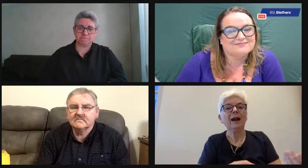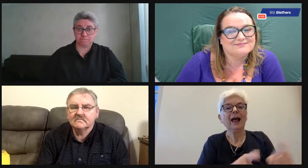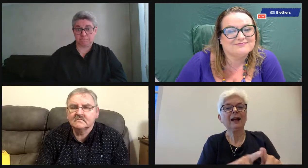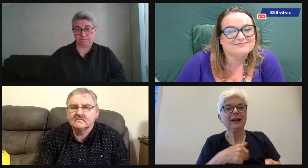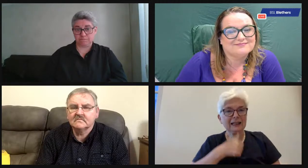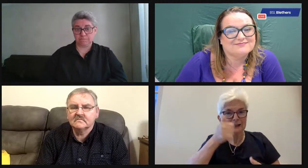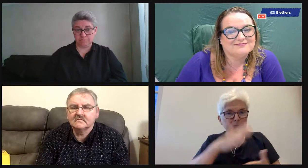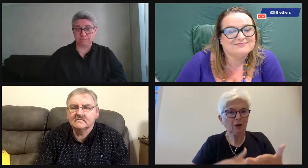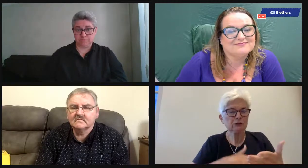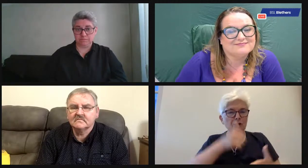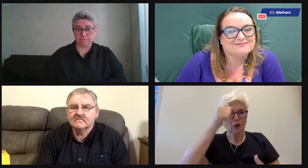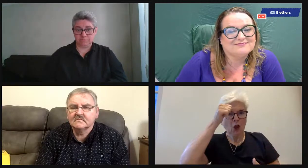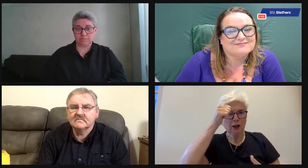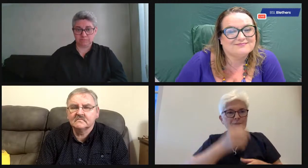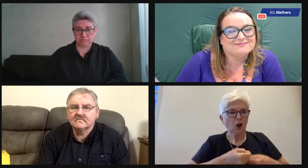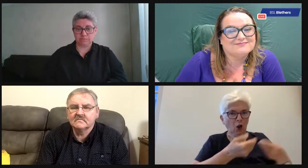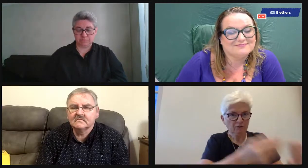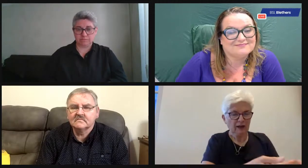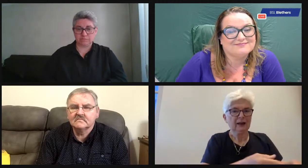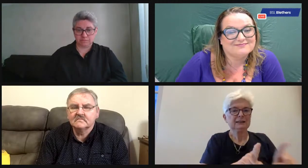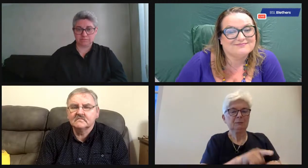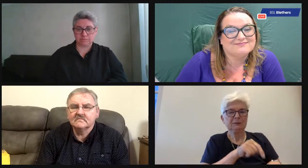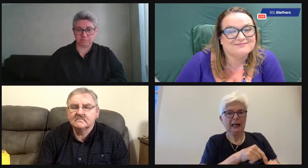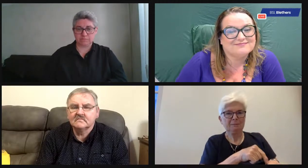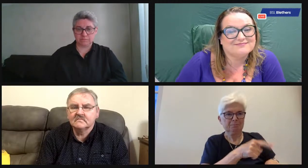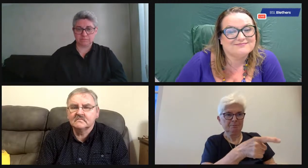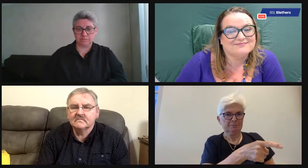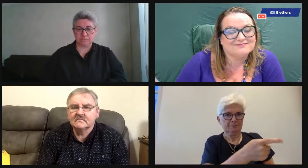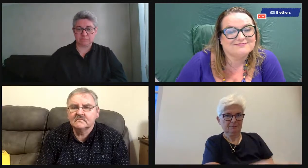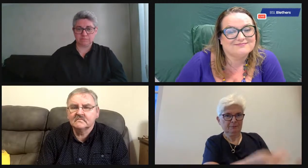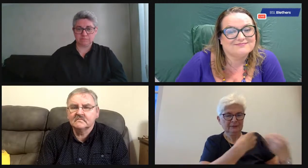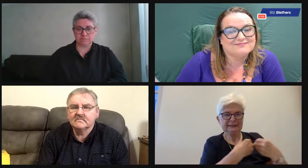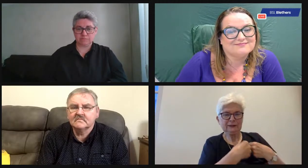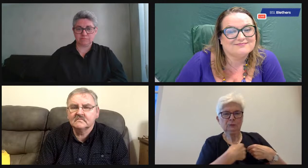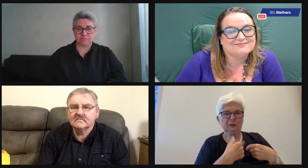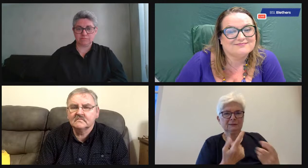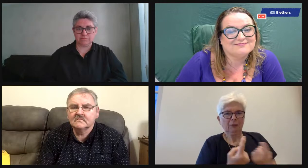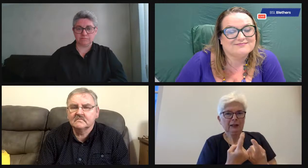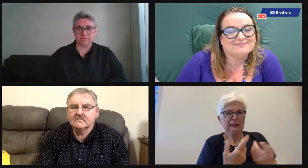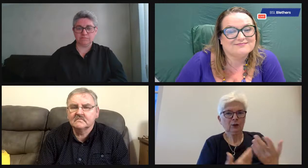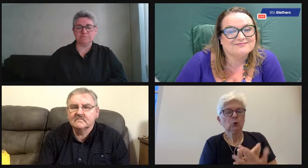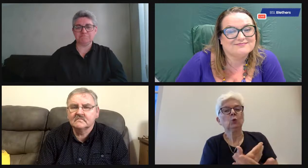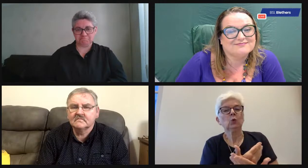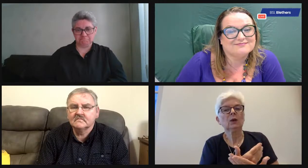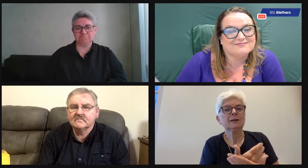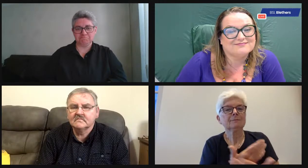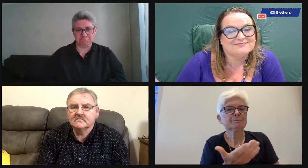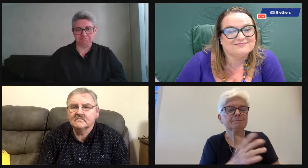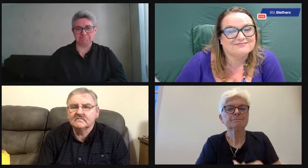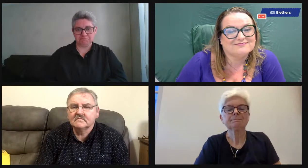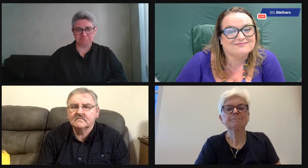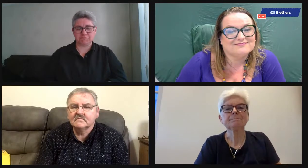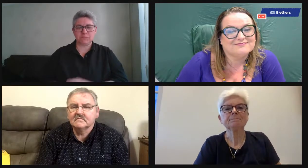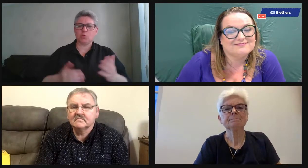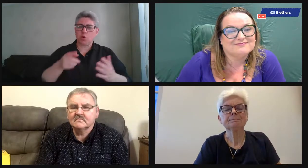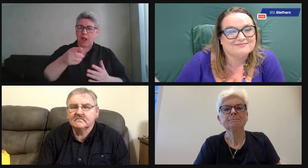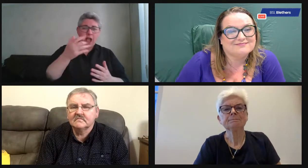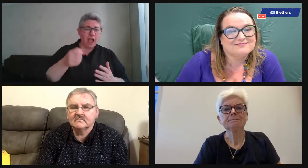gave me so many skills and I was able to offer things from my experience. But at the same time, they gave me new